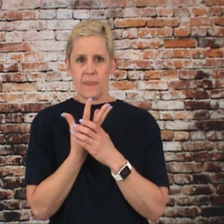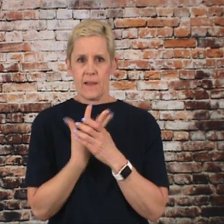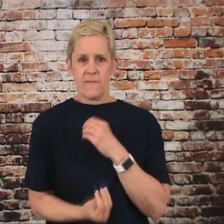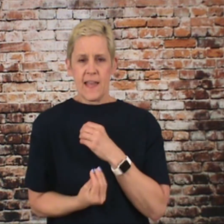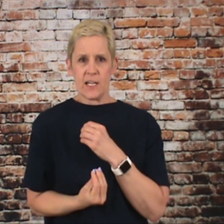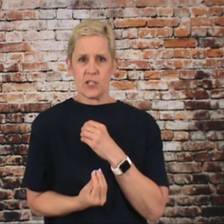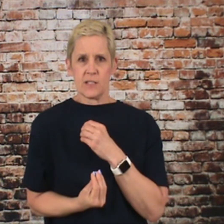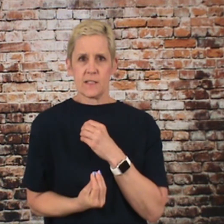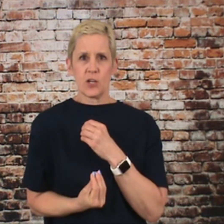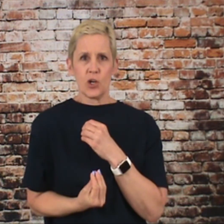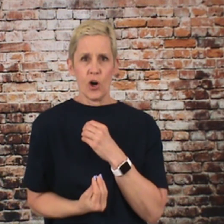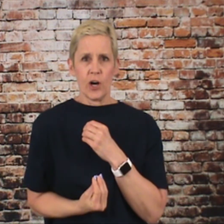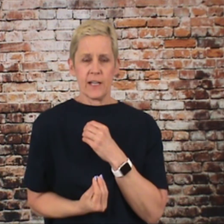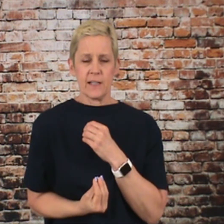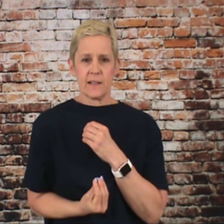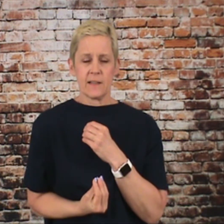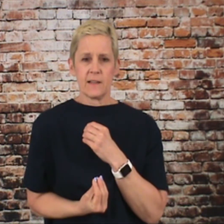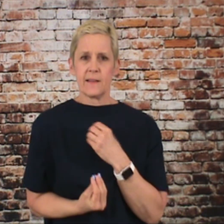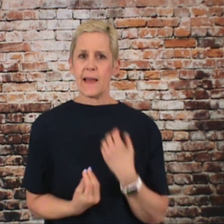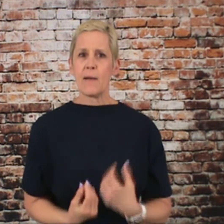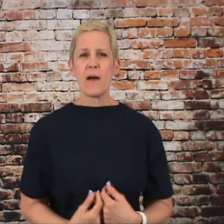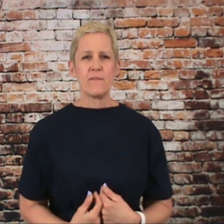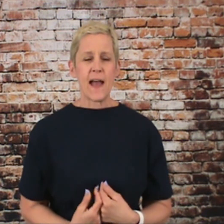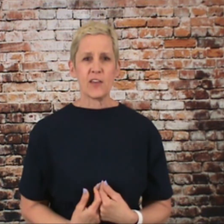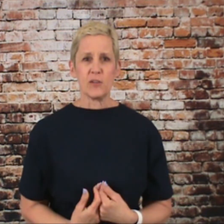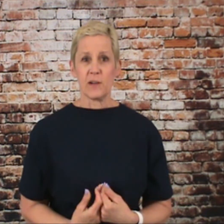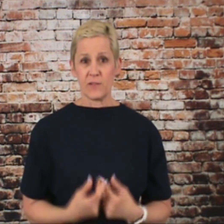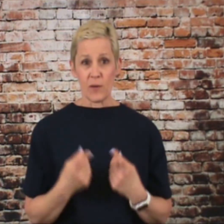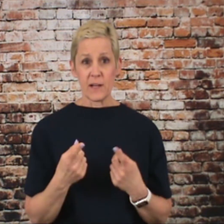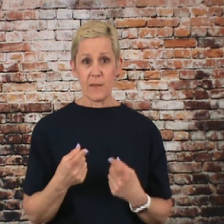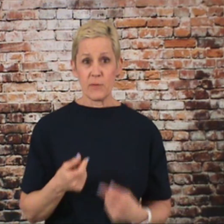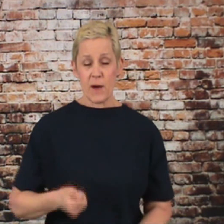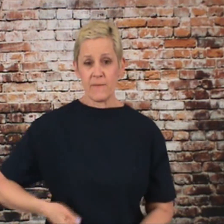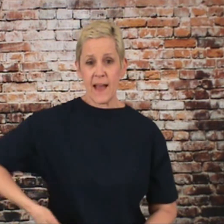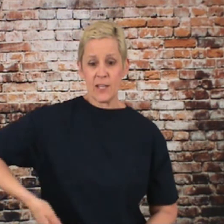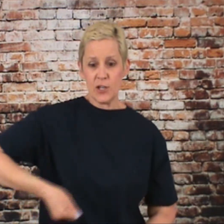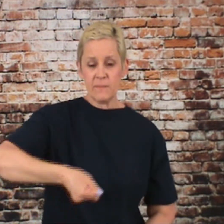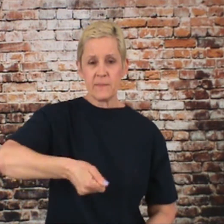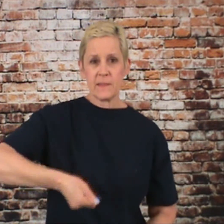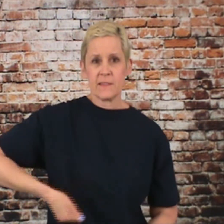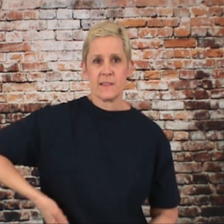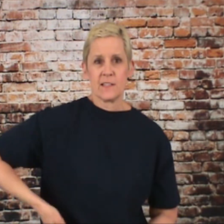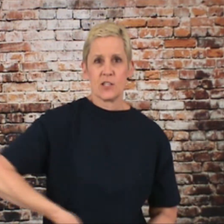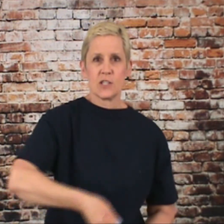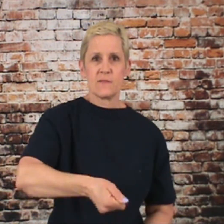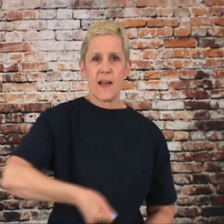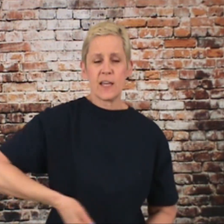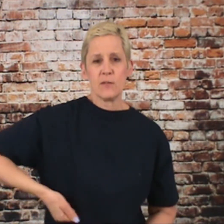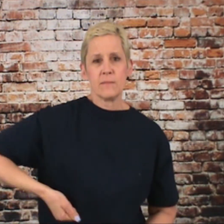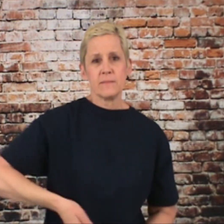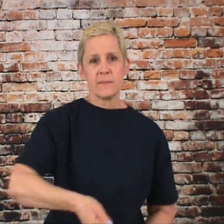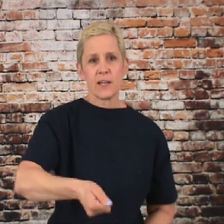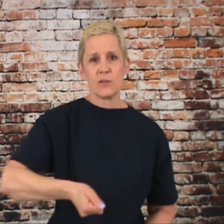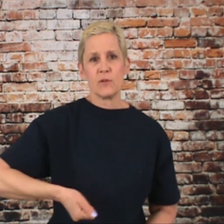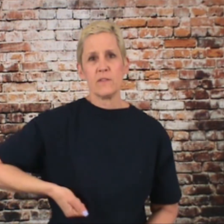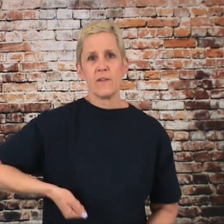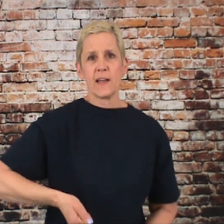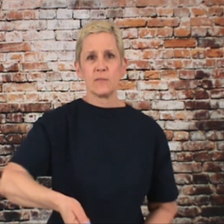So vanish. It's gone. How about vacuum? Have y'all been helping mom vacuum? Just vacuum like you're moving the vacuum